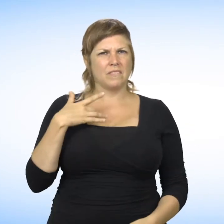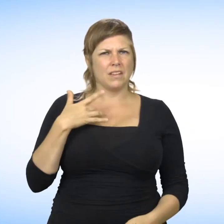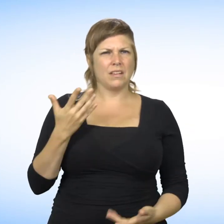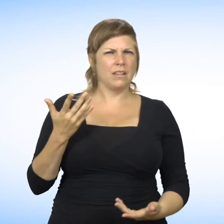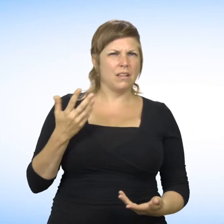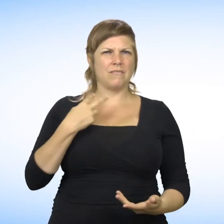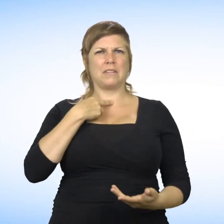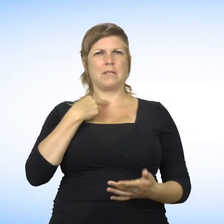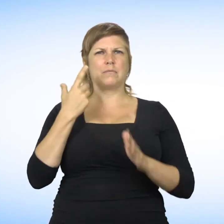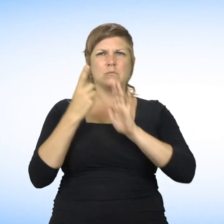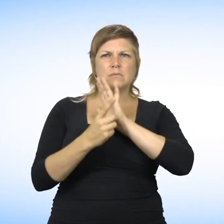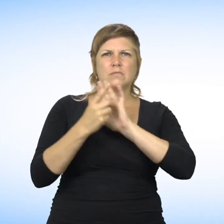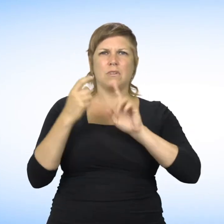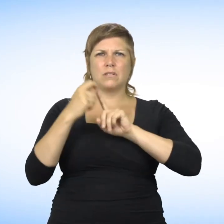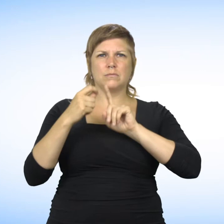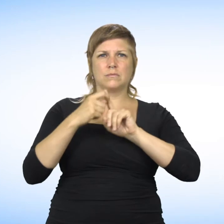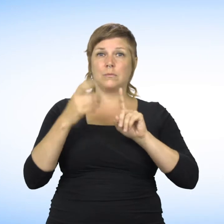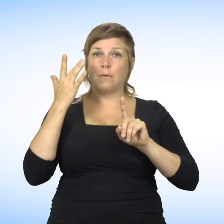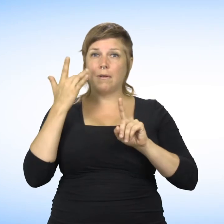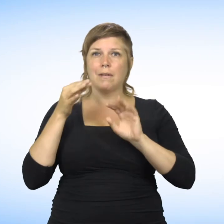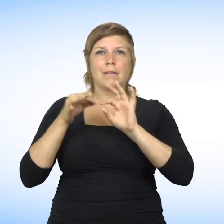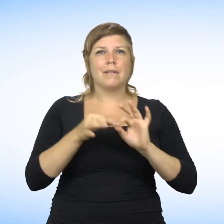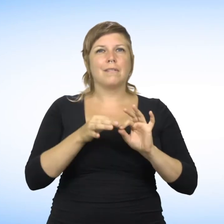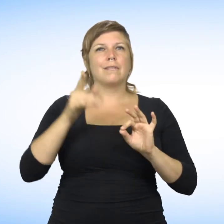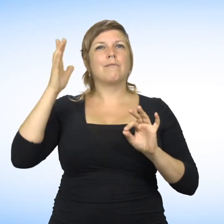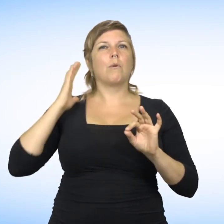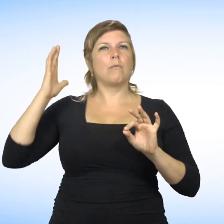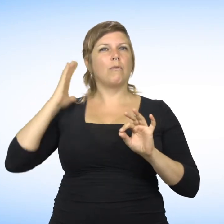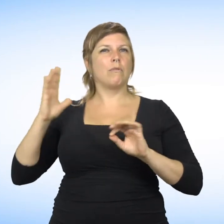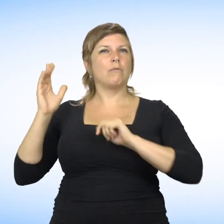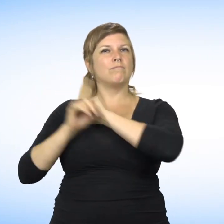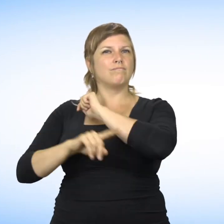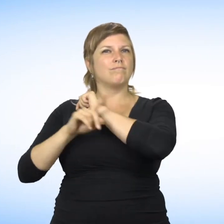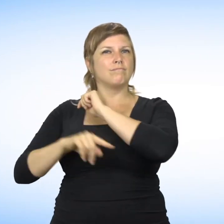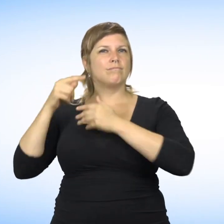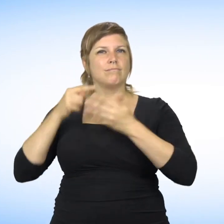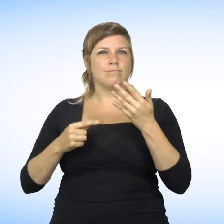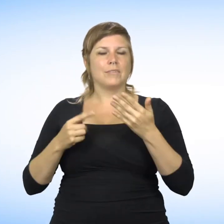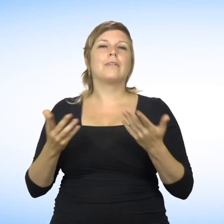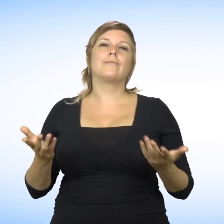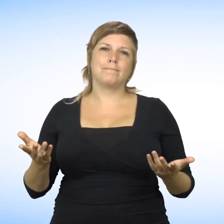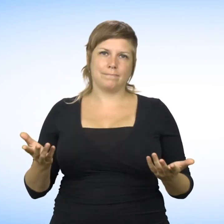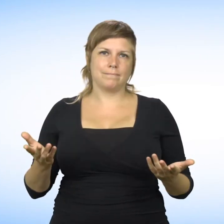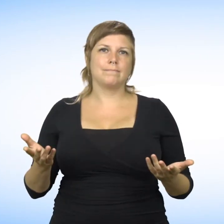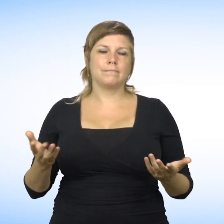If you believe you have been a victim of discrimination or harassment based on this ground, contact us. By TTY at